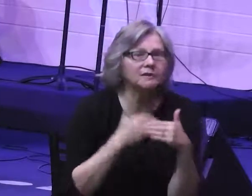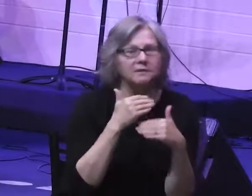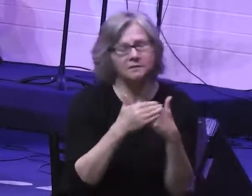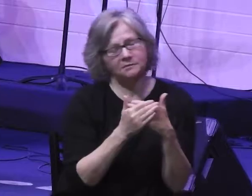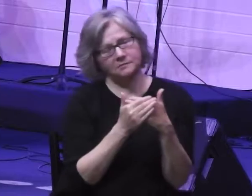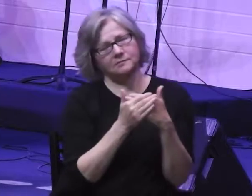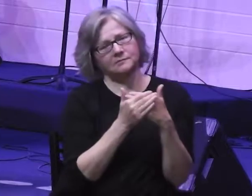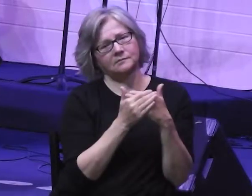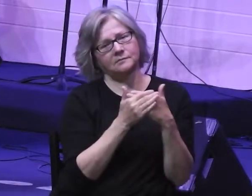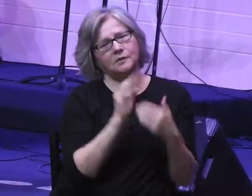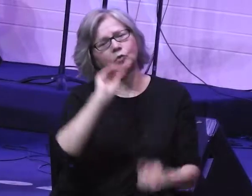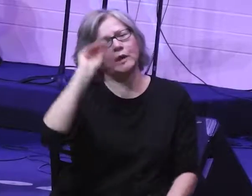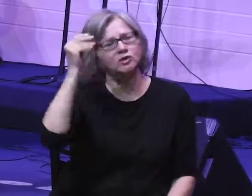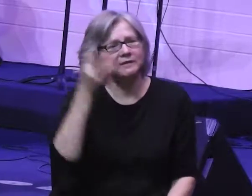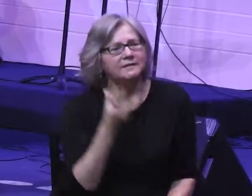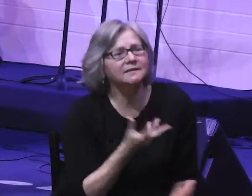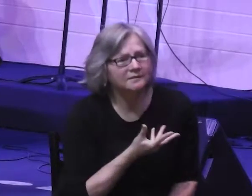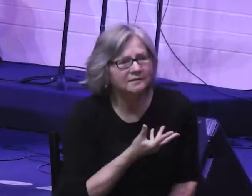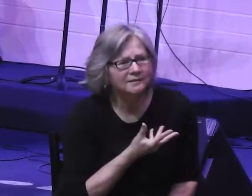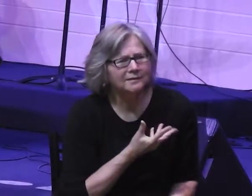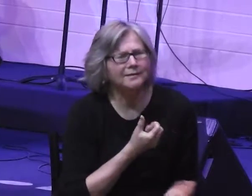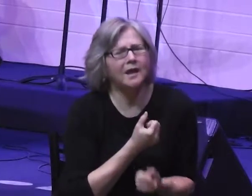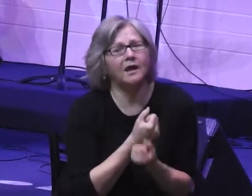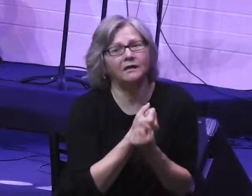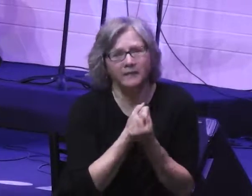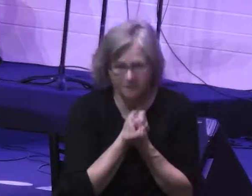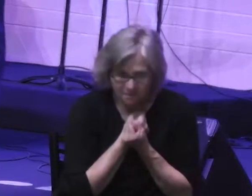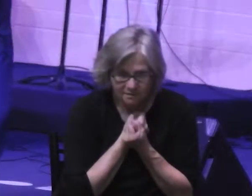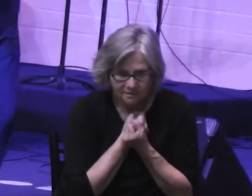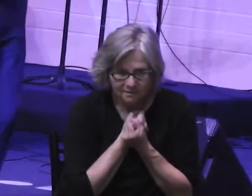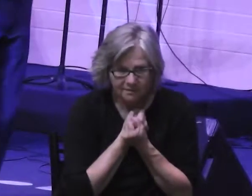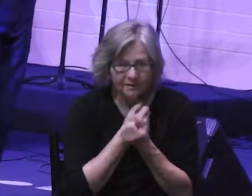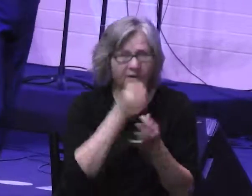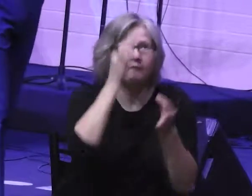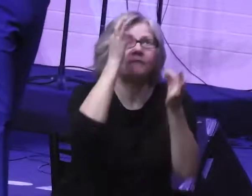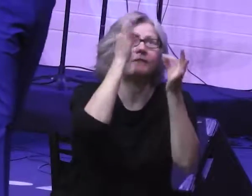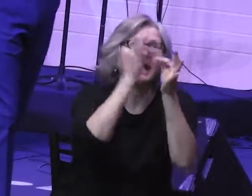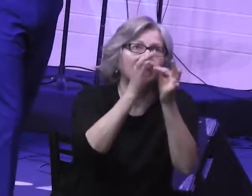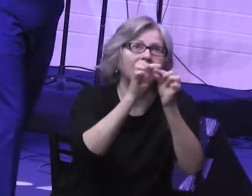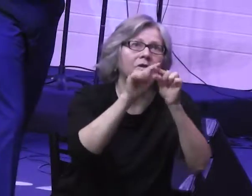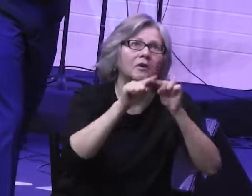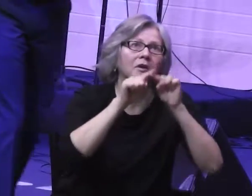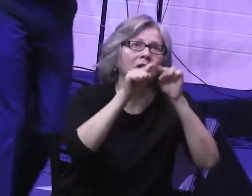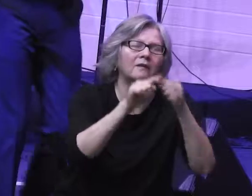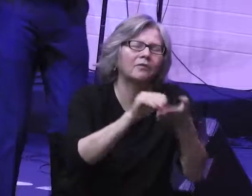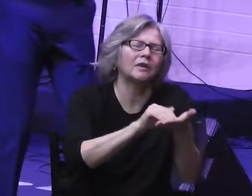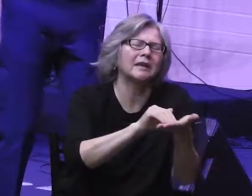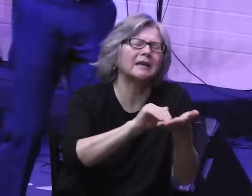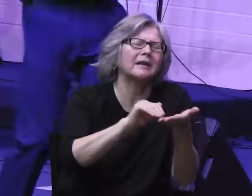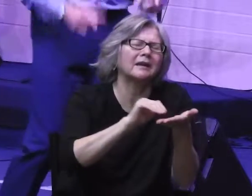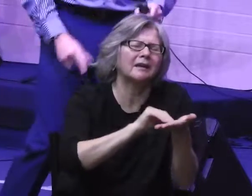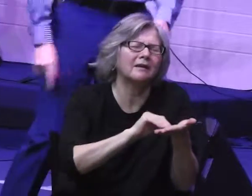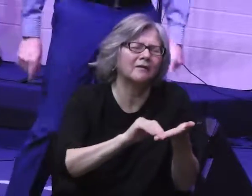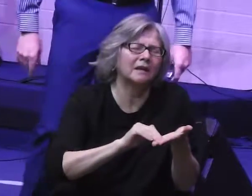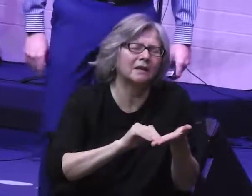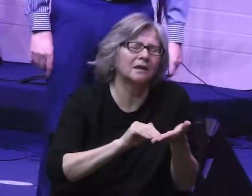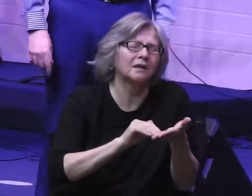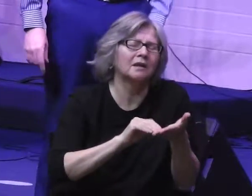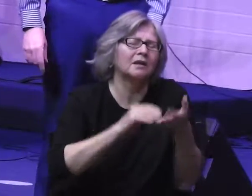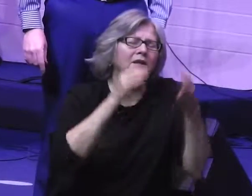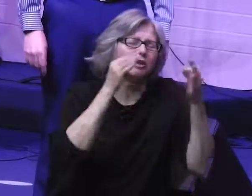Compassionate, gracious, loving, faithful, forgiving,